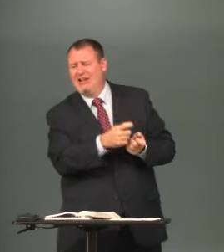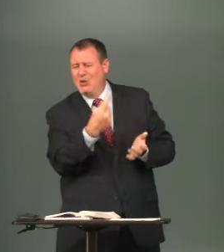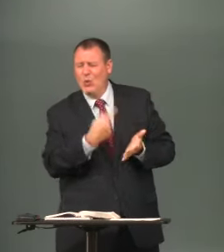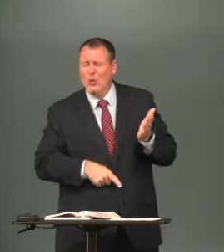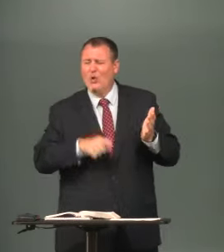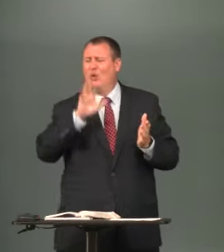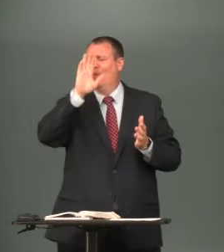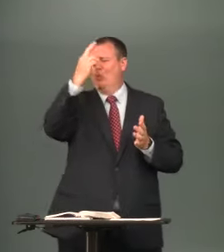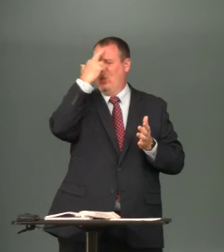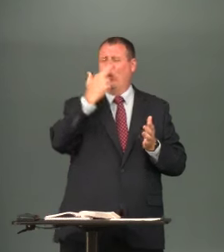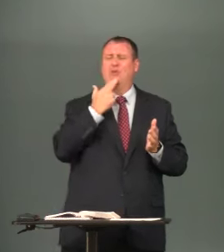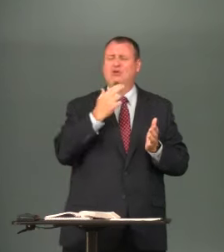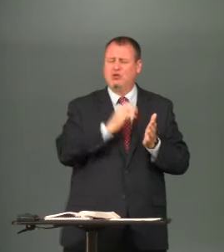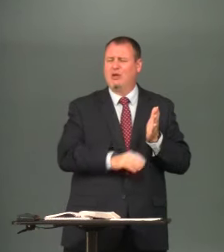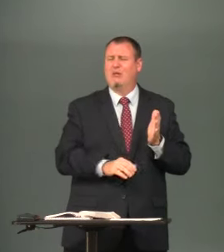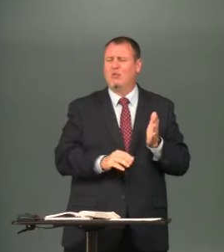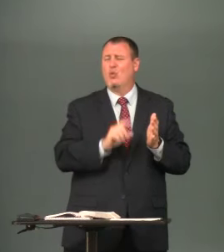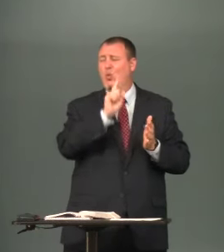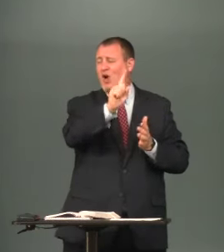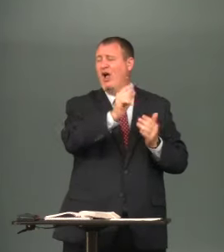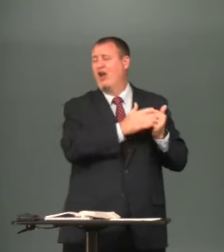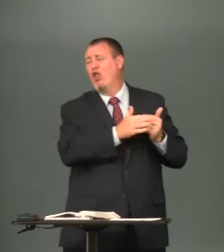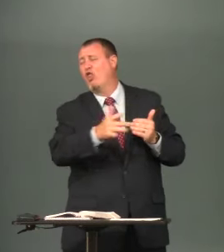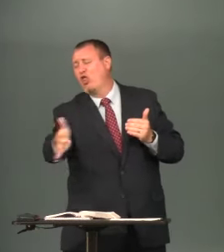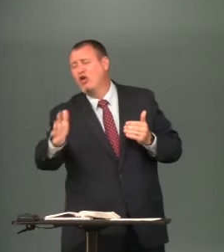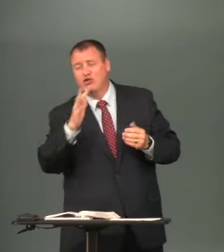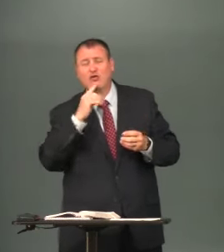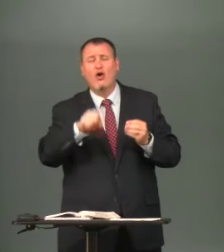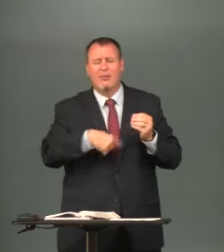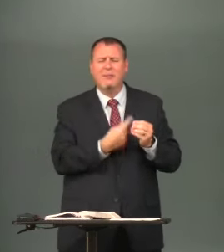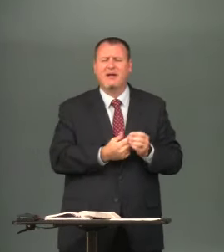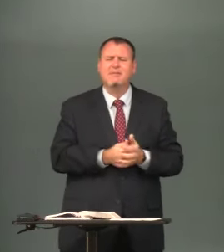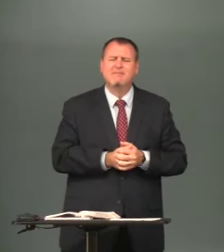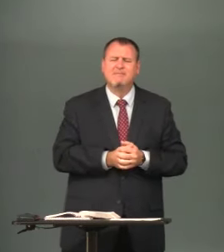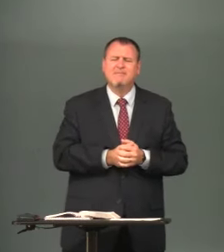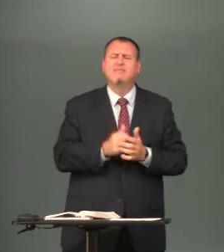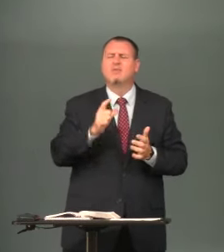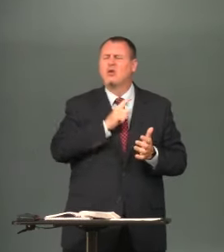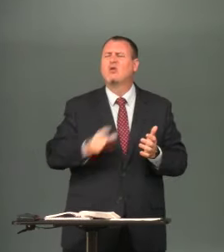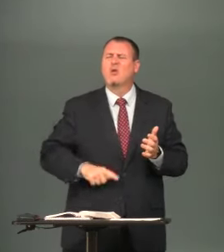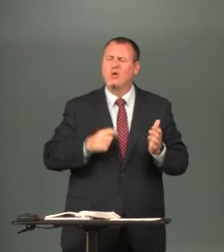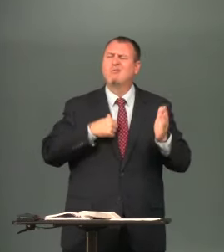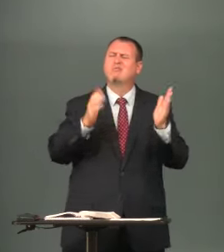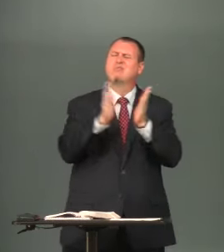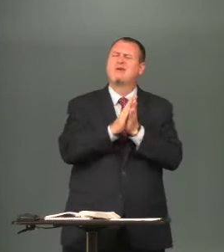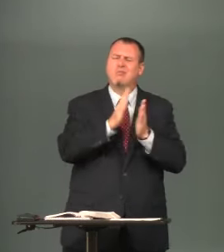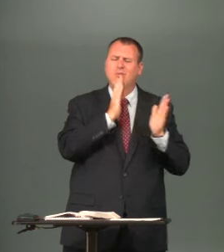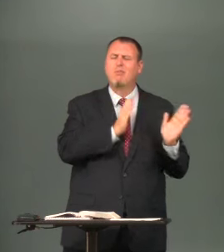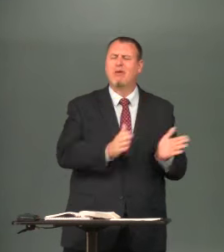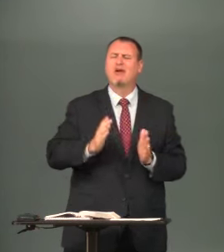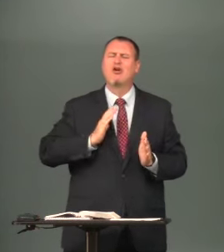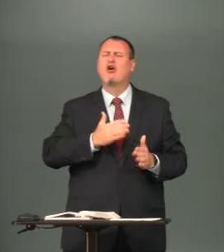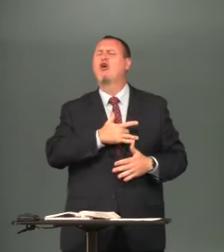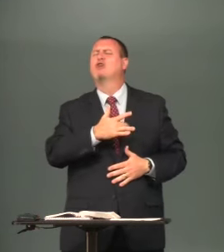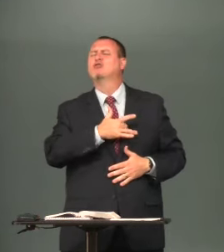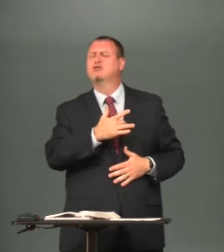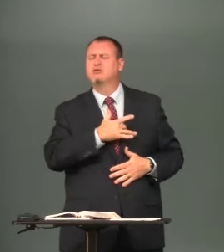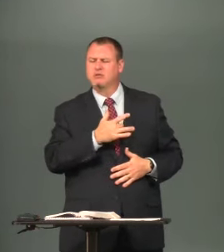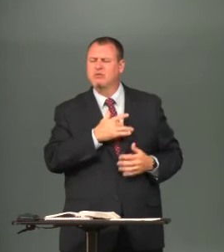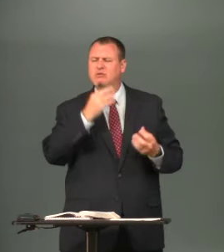pray that you would help us to read romans and go through it and conform to your will prepare our